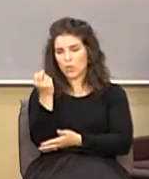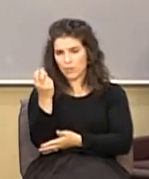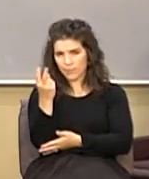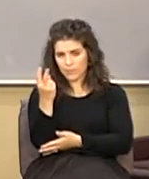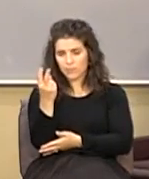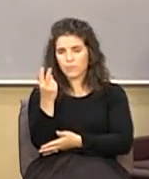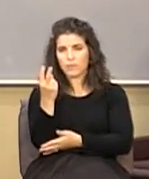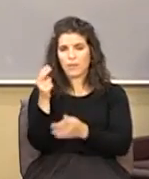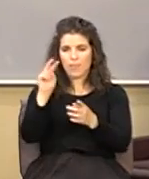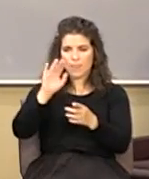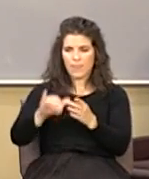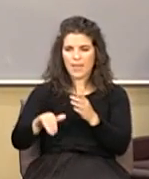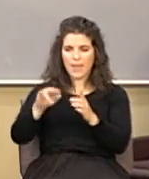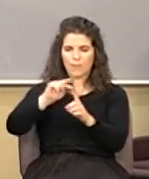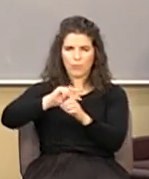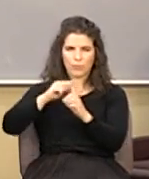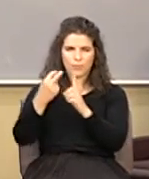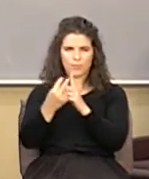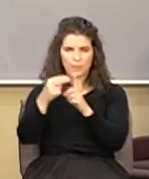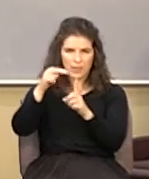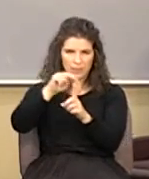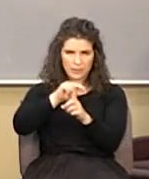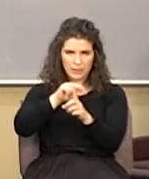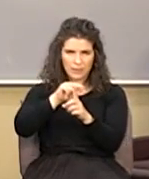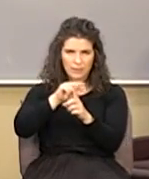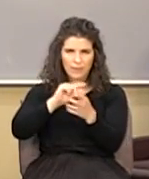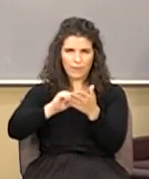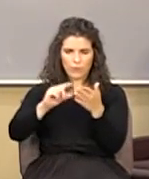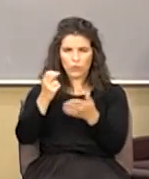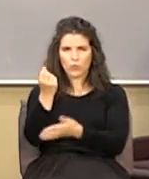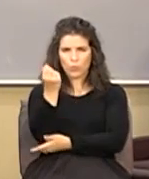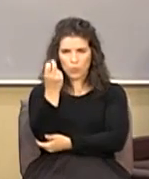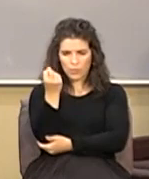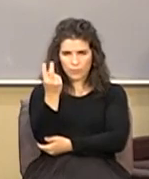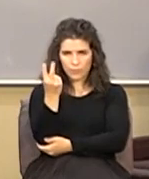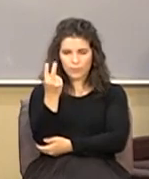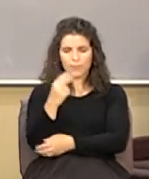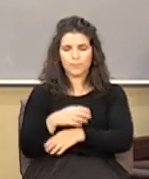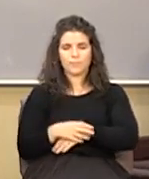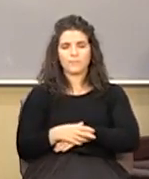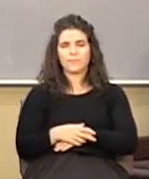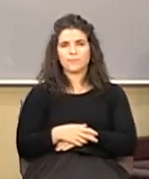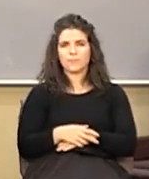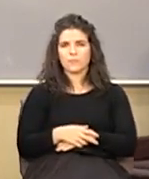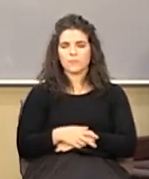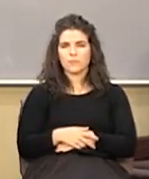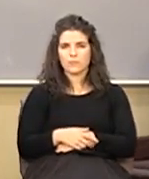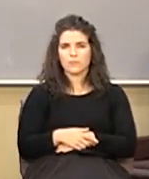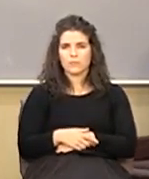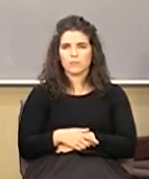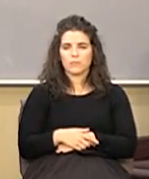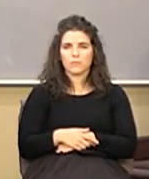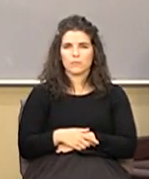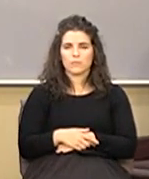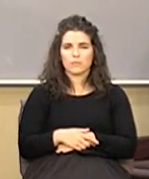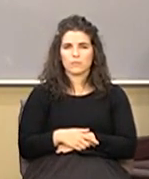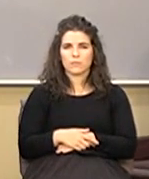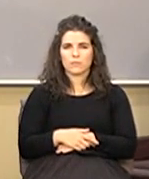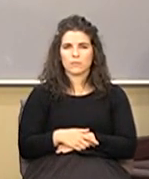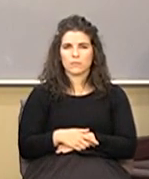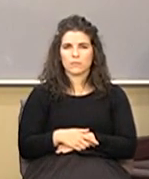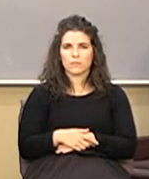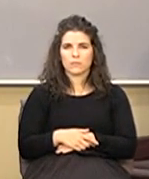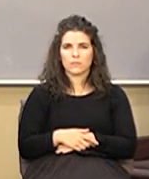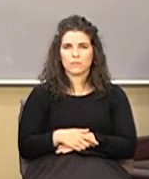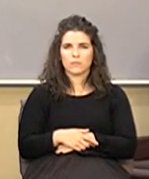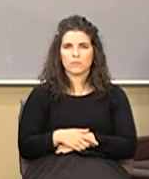So, and I watch this thing, and I think, why would the God of this